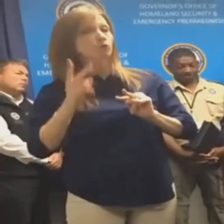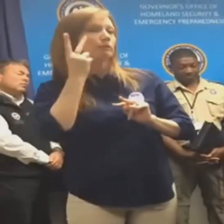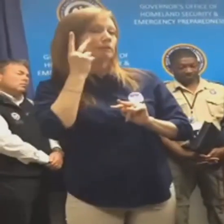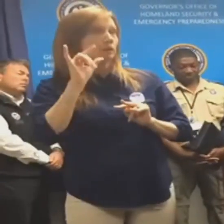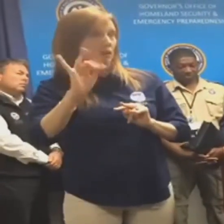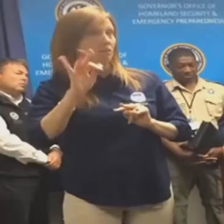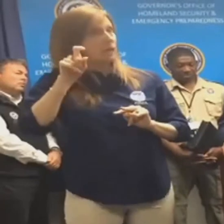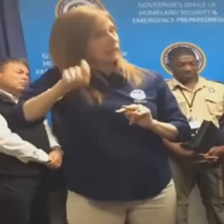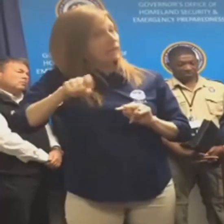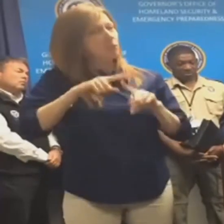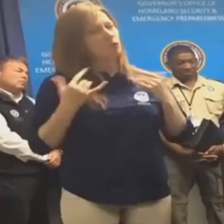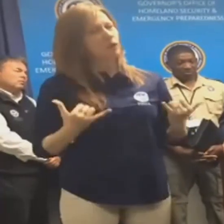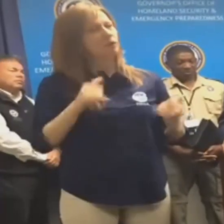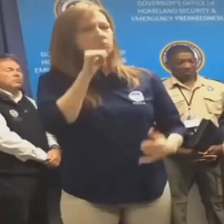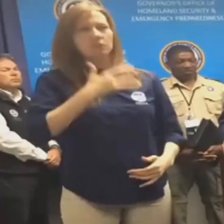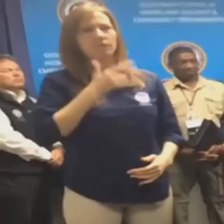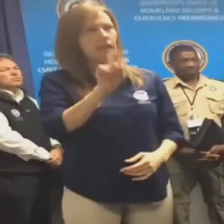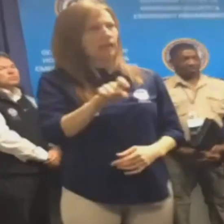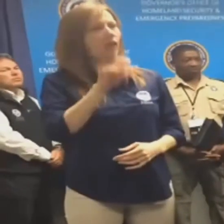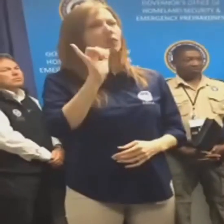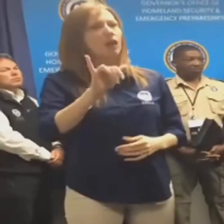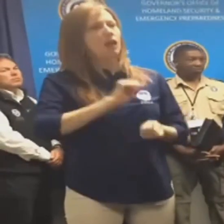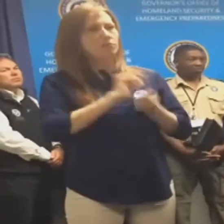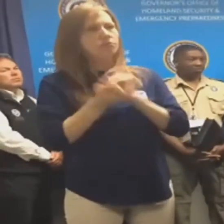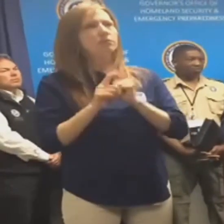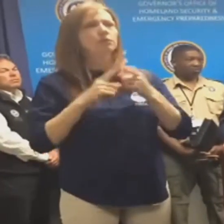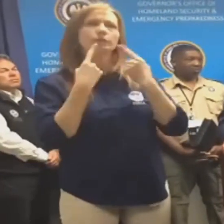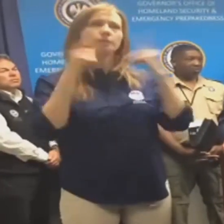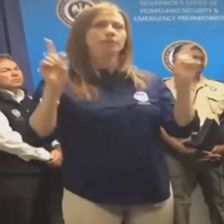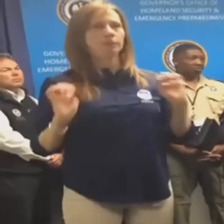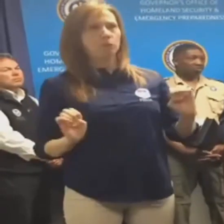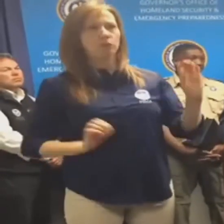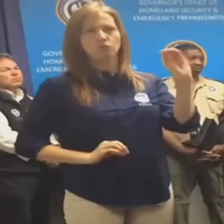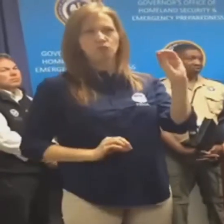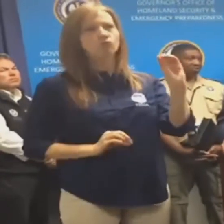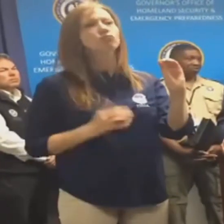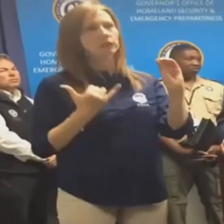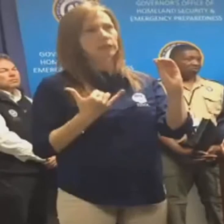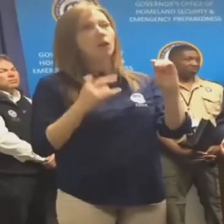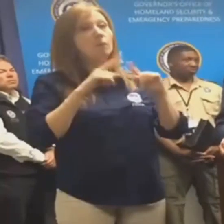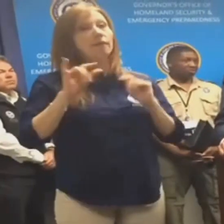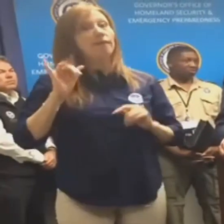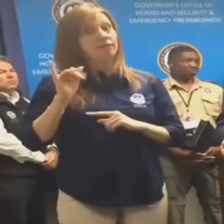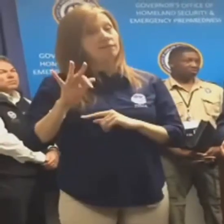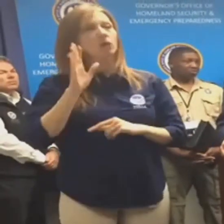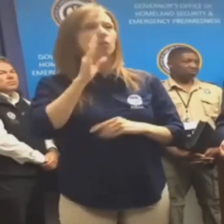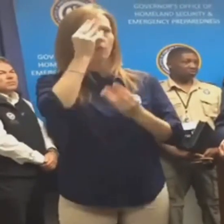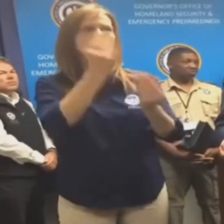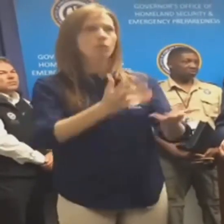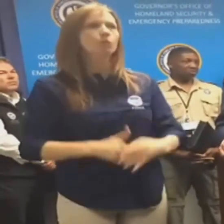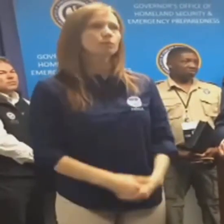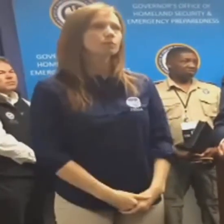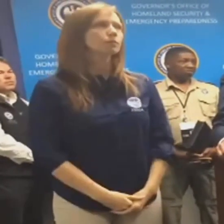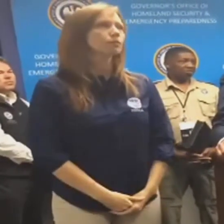We are continuing to evaluate whether one is necessary. We don't think one is required at the moment, and should